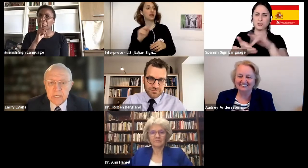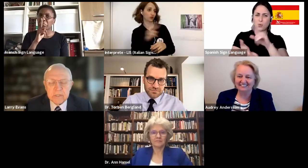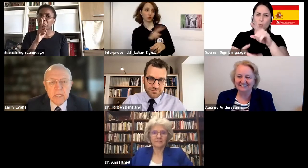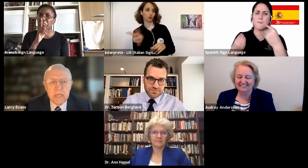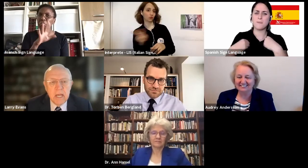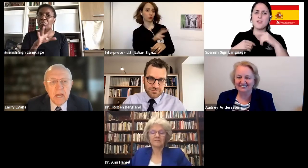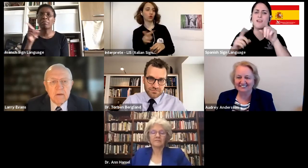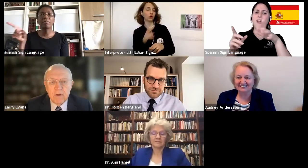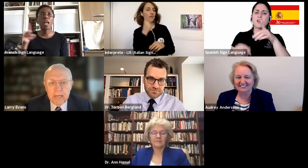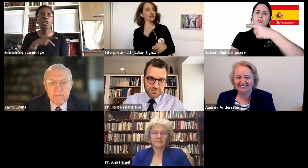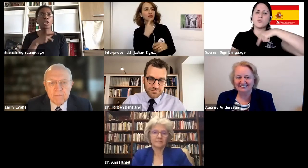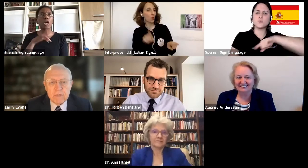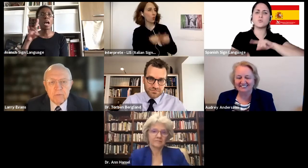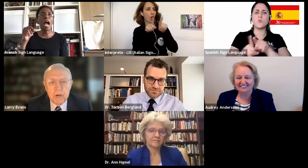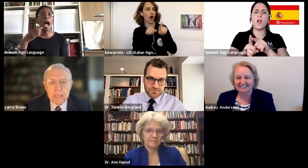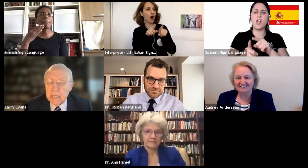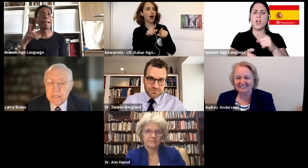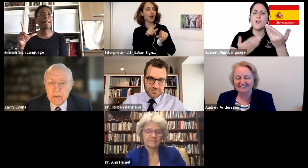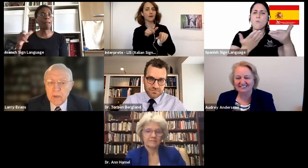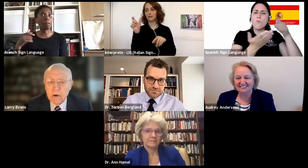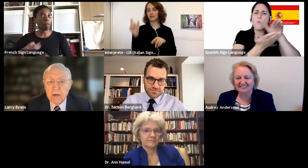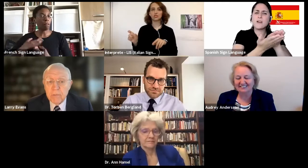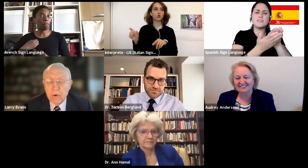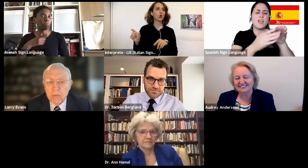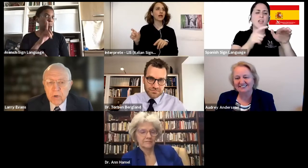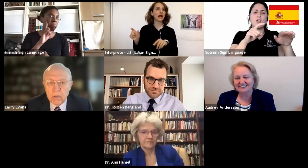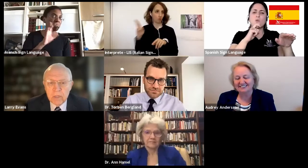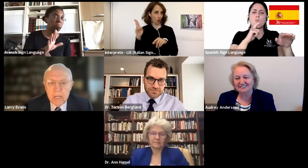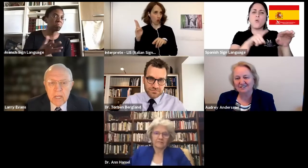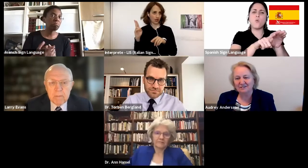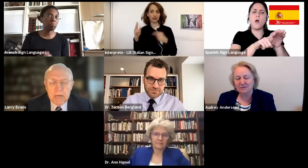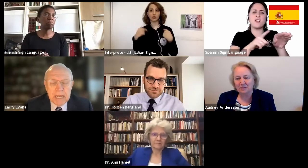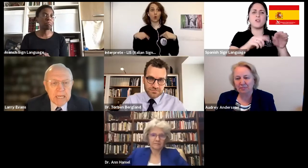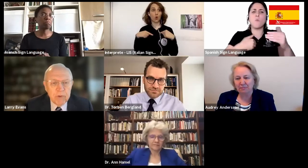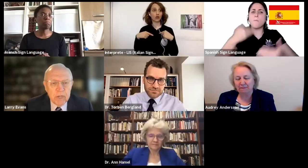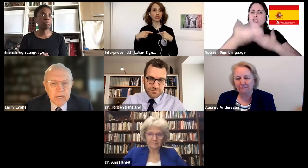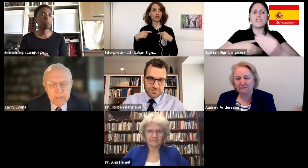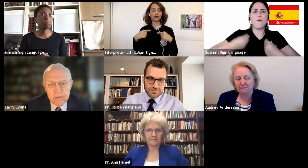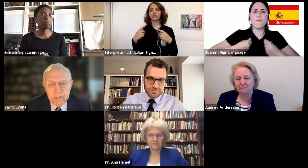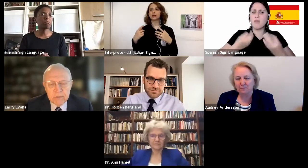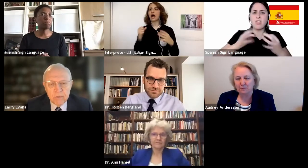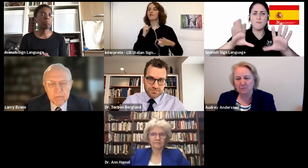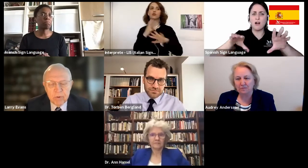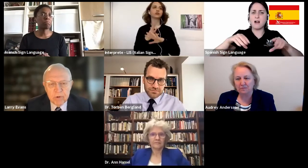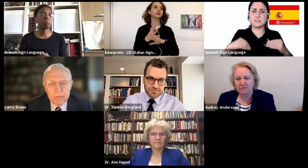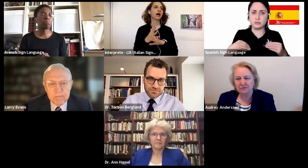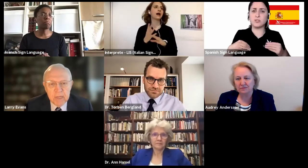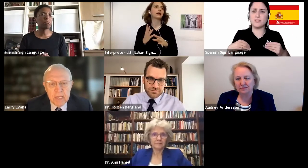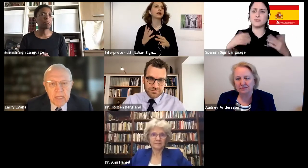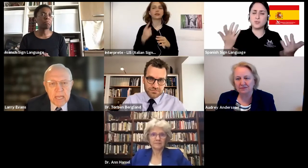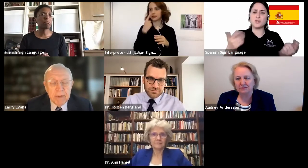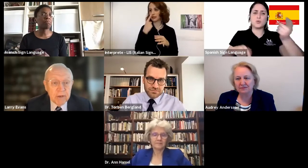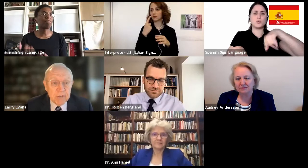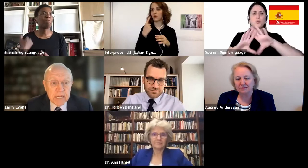process of life, to recognize that we are in a broken world. But how we relate to it is so important.